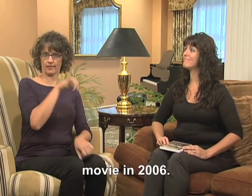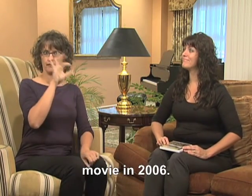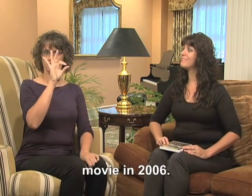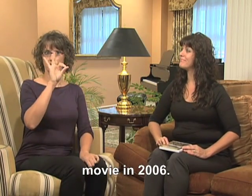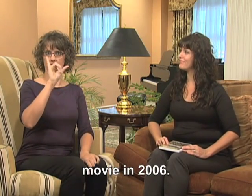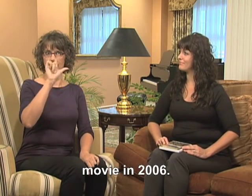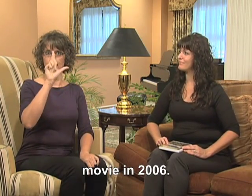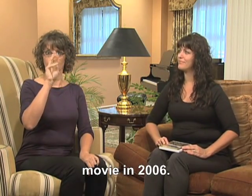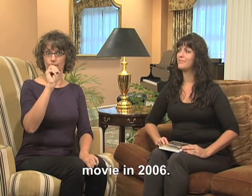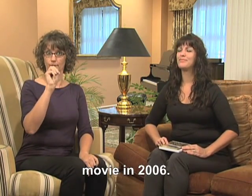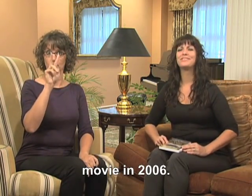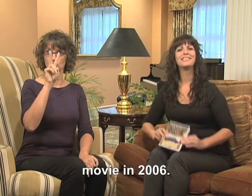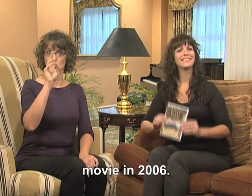in 2006.